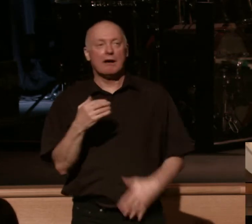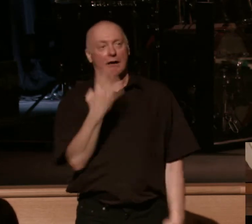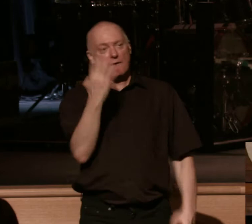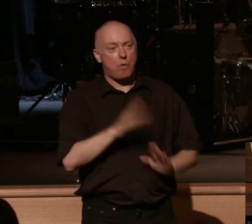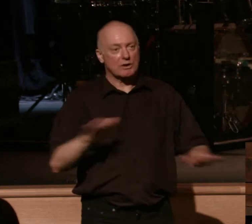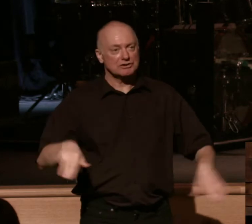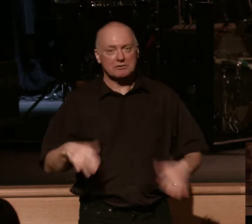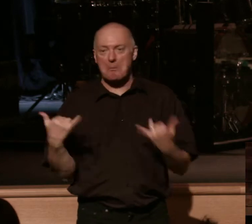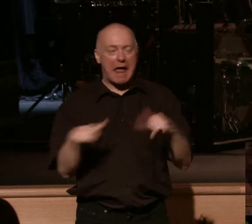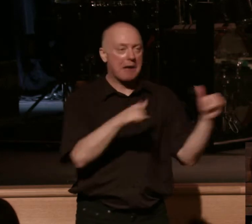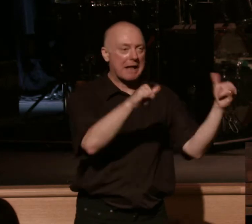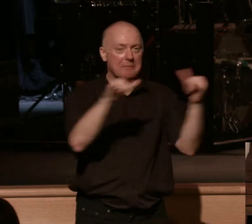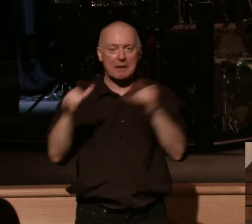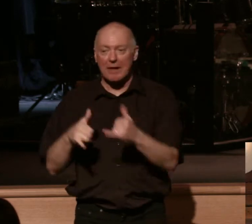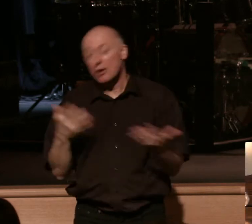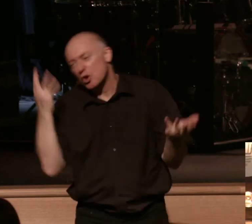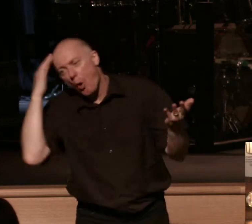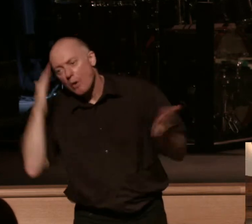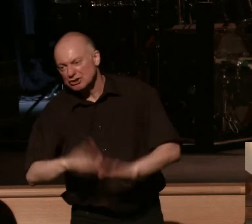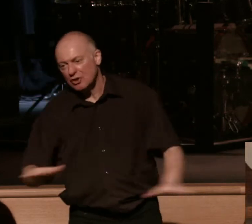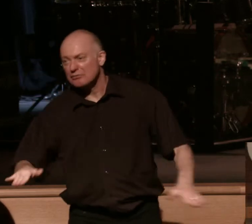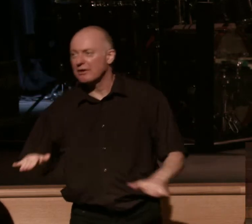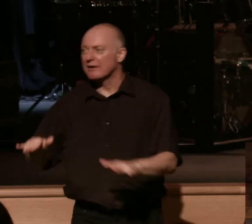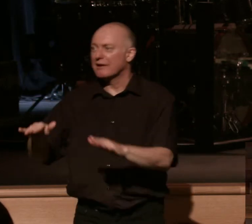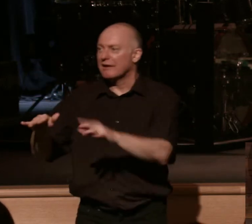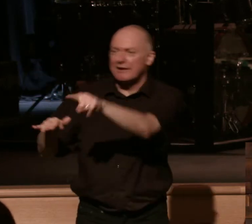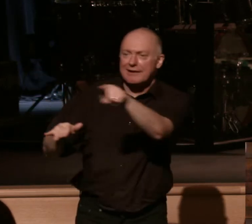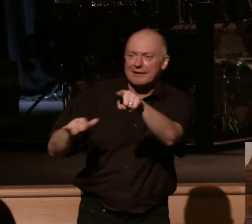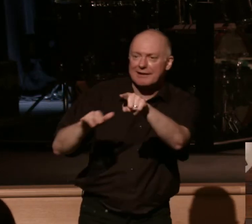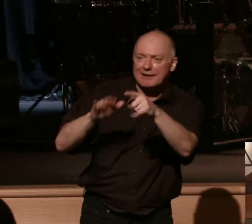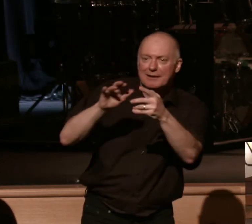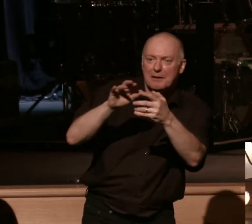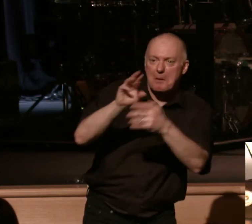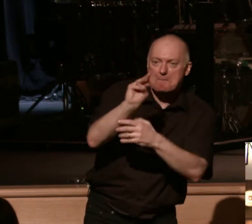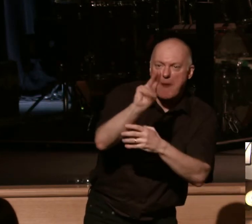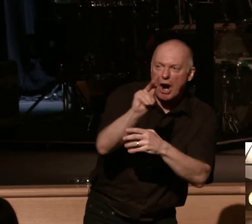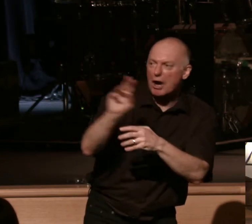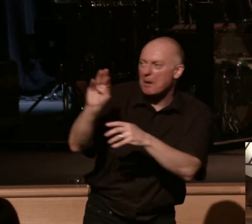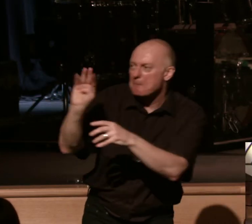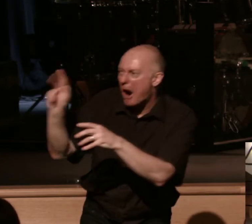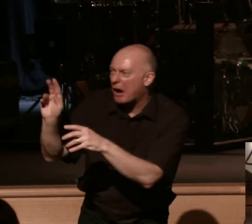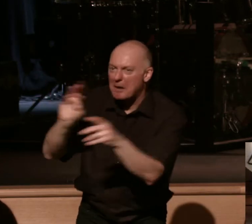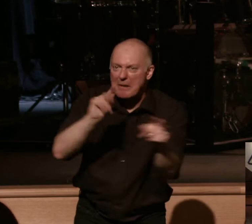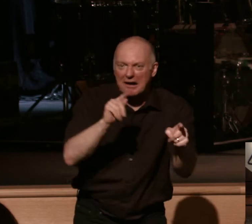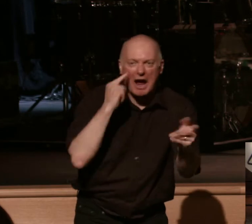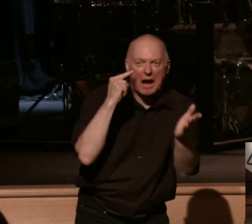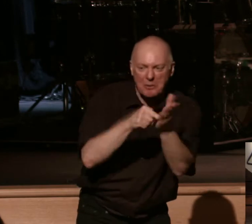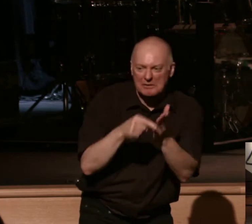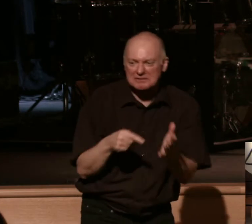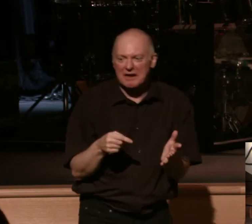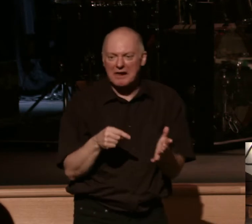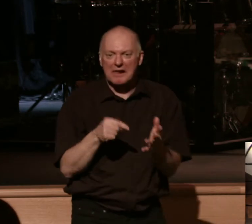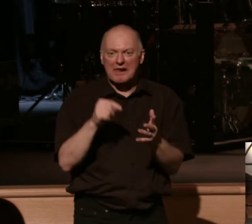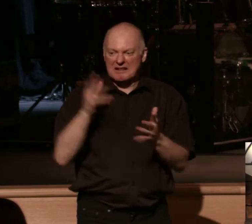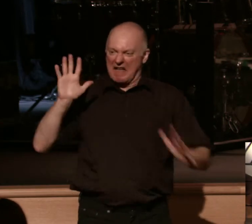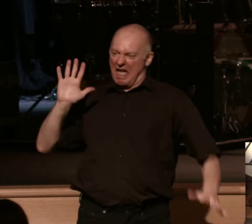playing all sorts of sports and activities, and kind of wrecking up the house a little bit. Well, you look at the trim, and I notice these kind of things. Smudges, dirt,